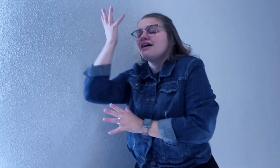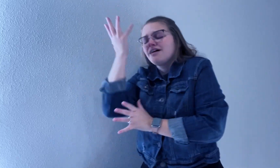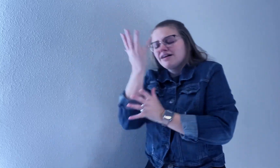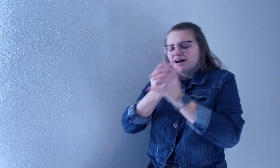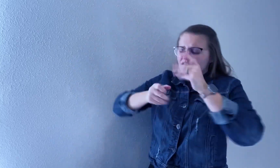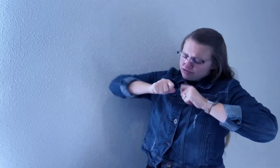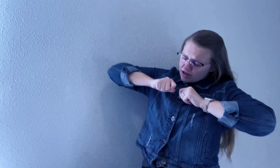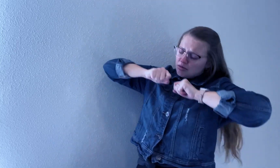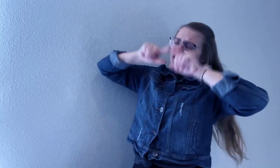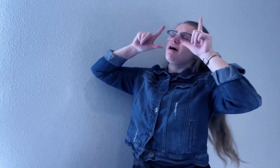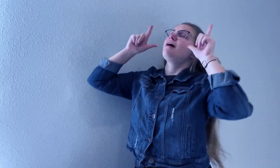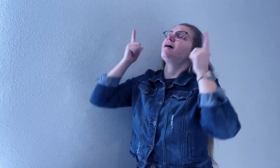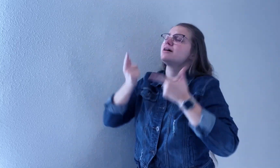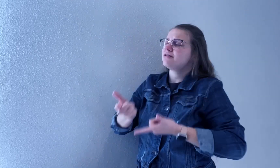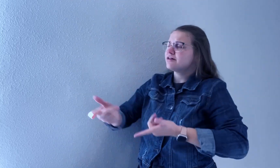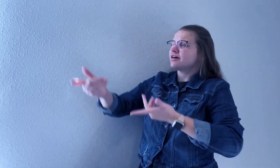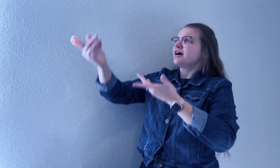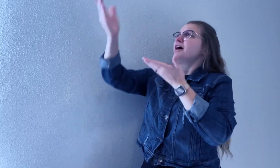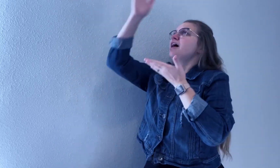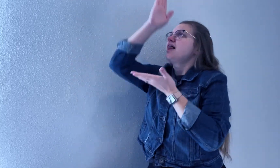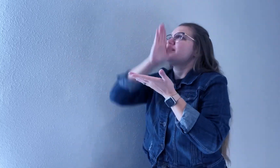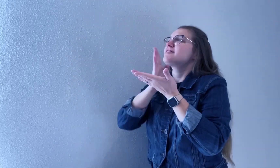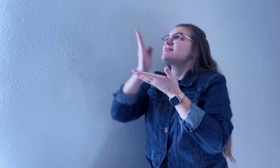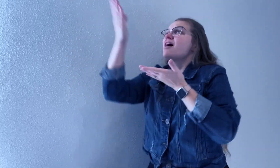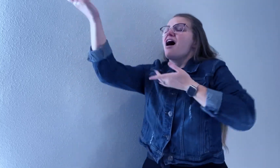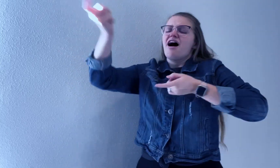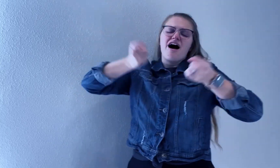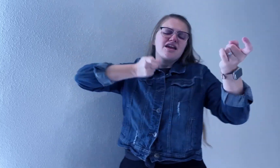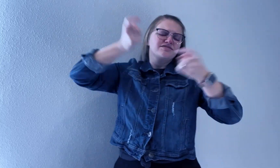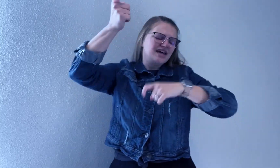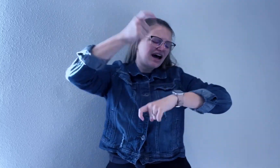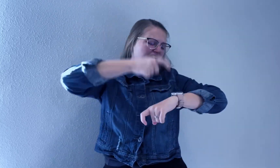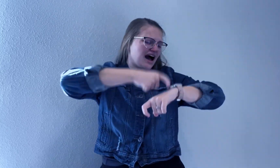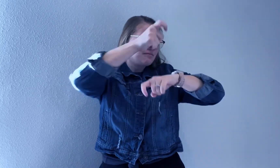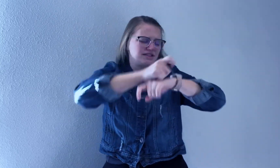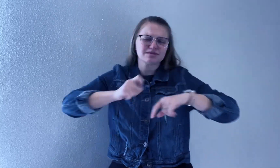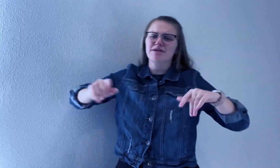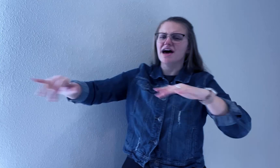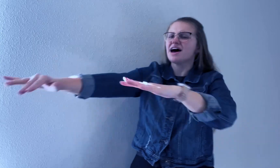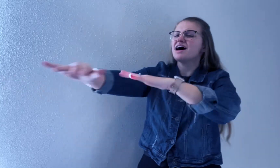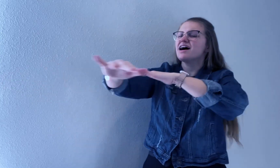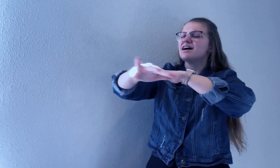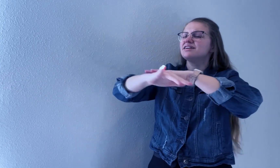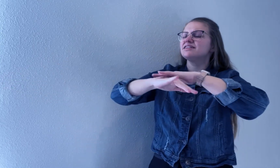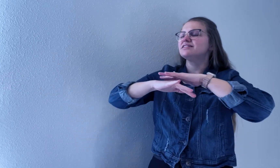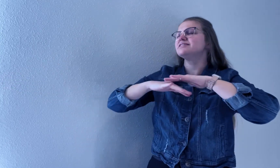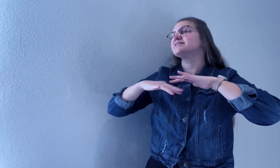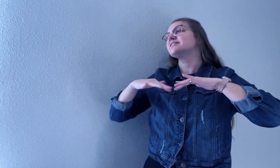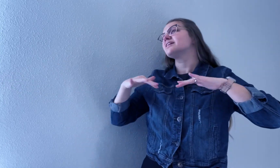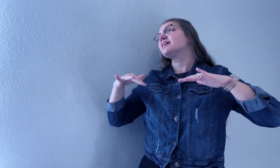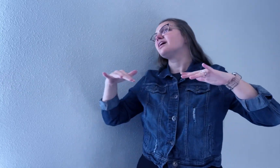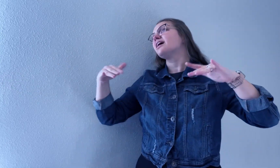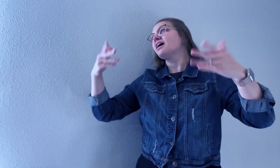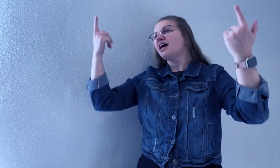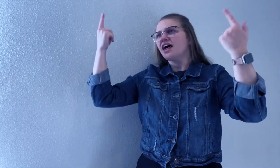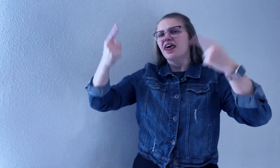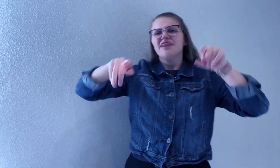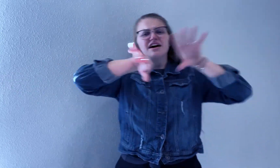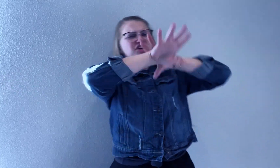Lost in wonder-eyed, the god of time and space The